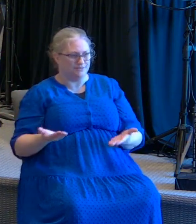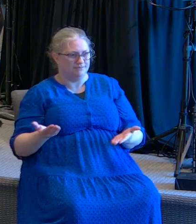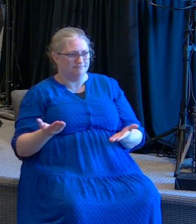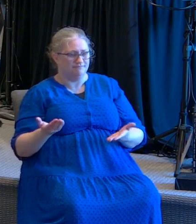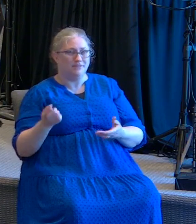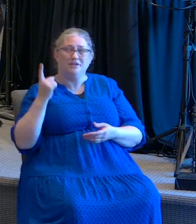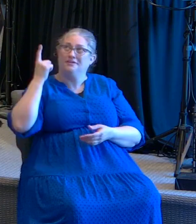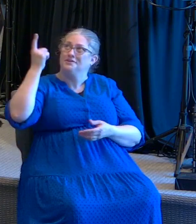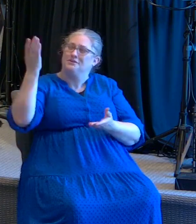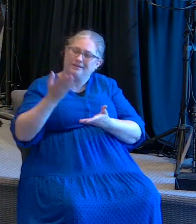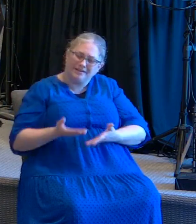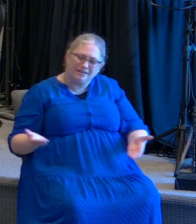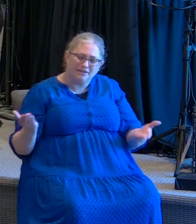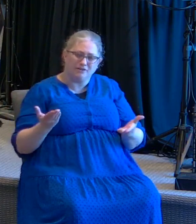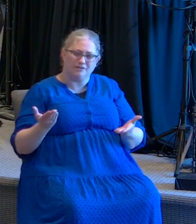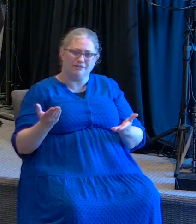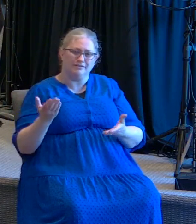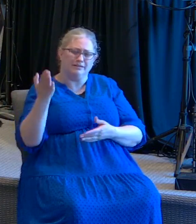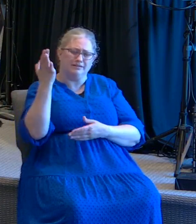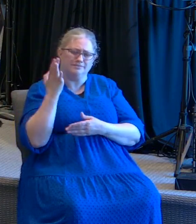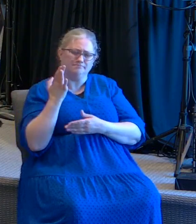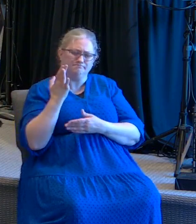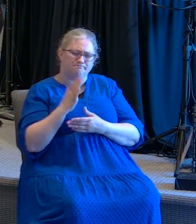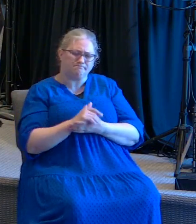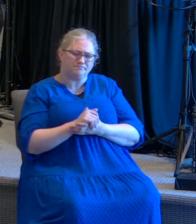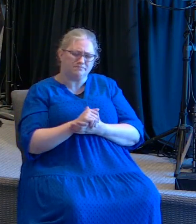You're right here, God.